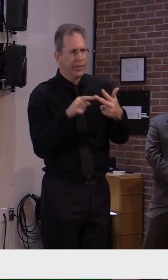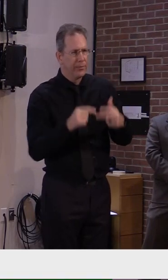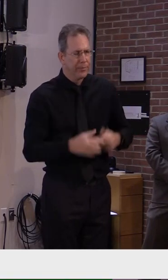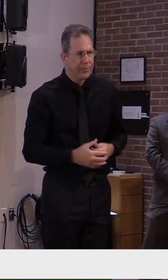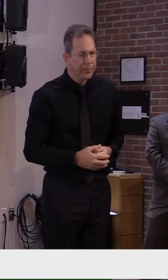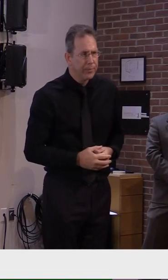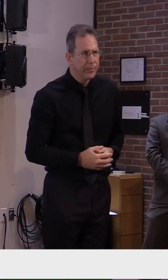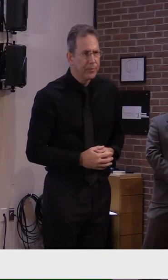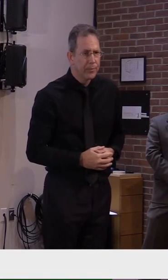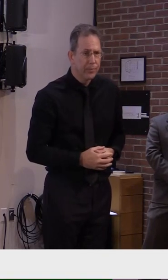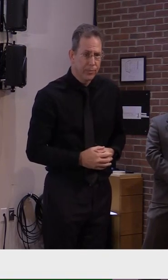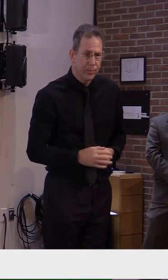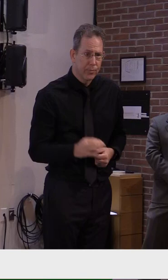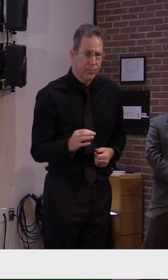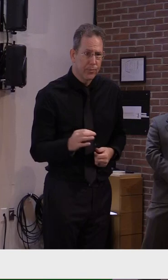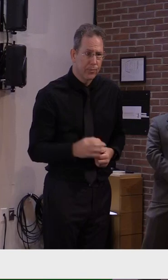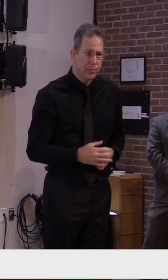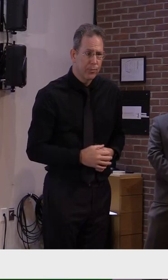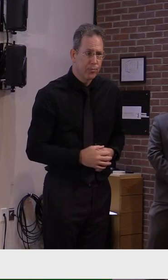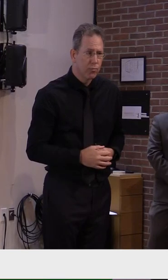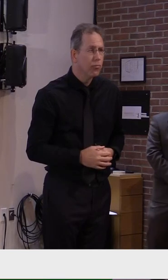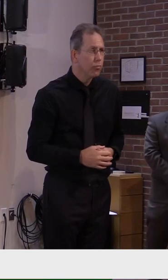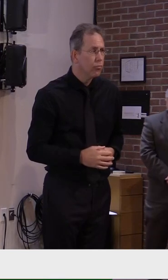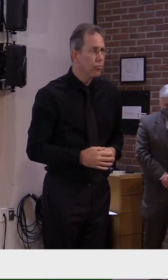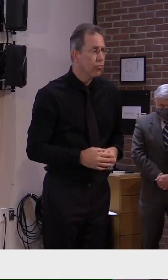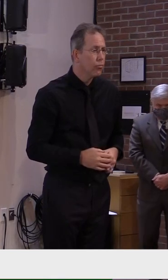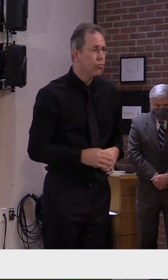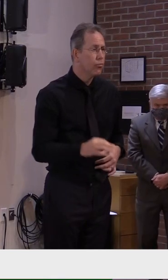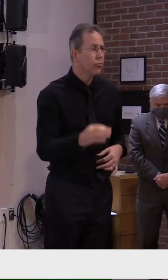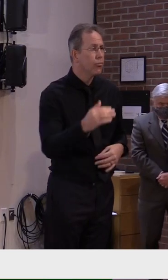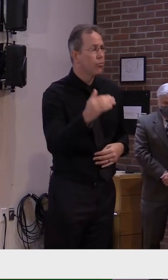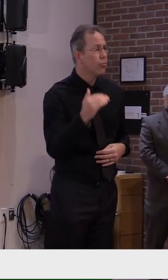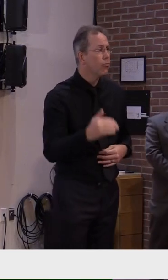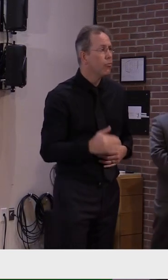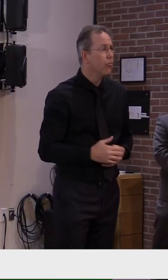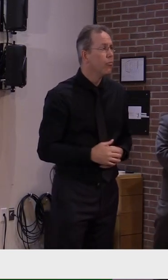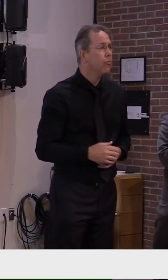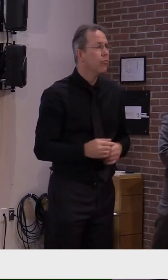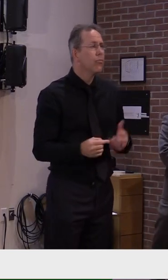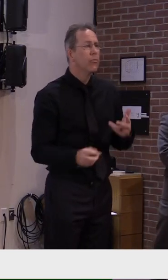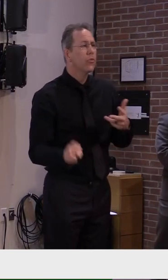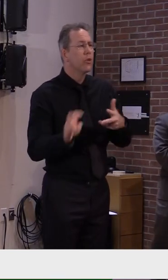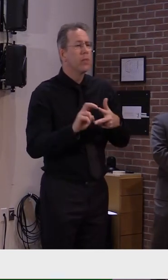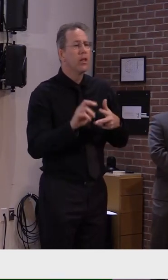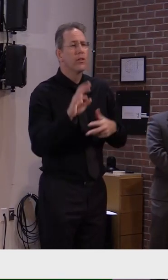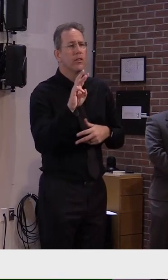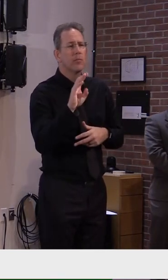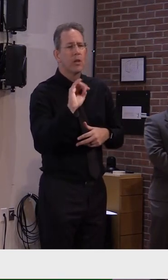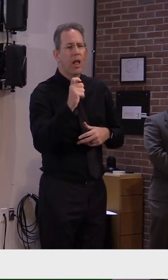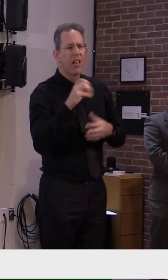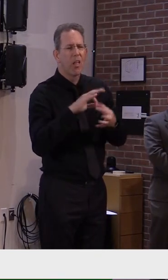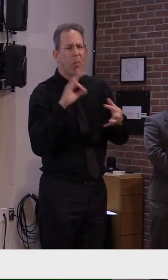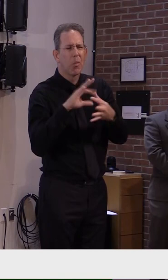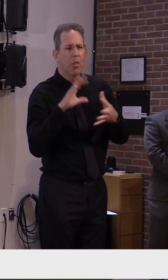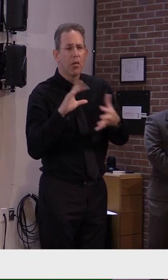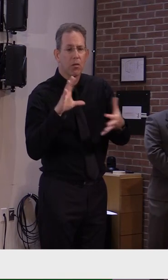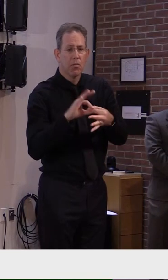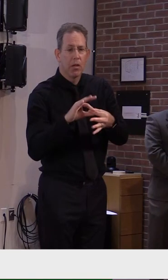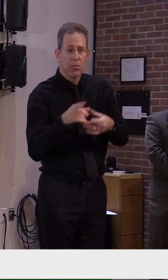All set, Eric? Okay, thank you. All right, we're going to go back to Kat, who I believe should be on the line now.